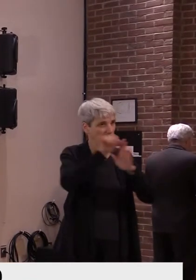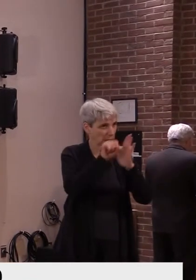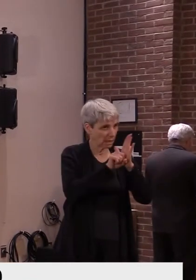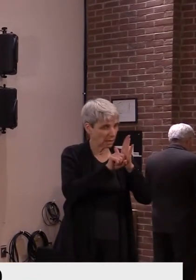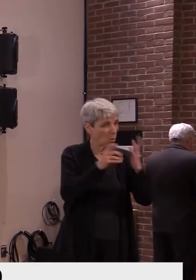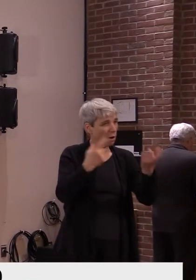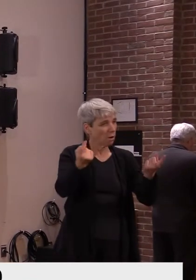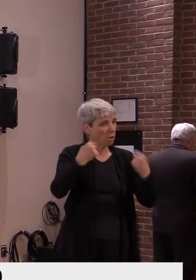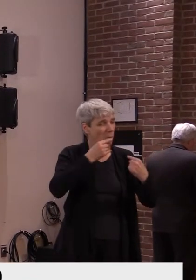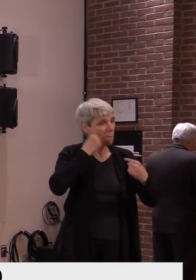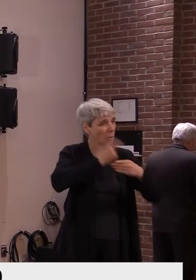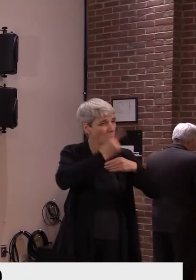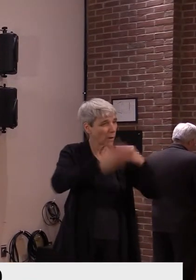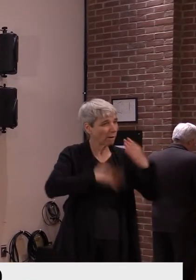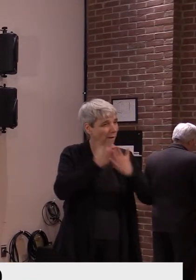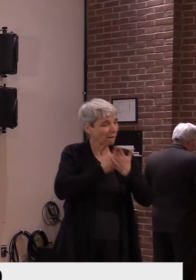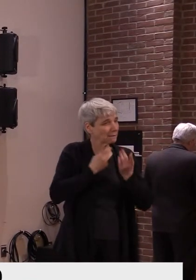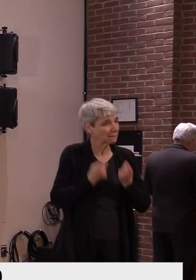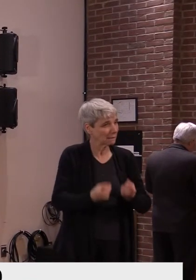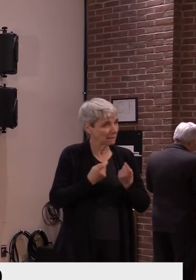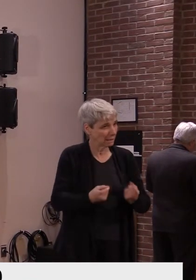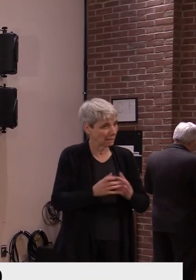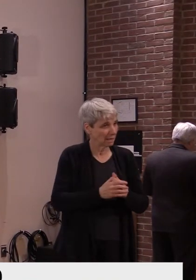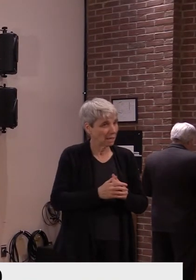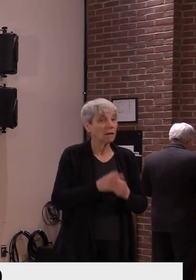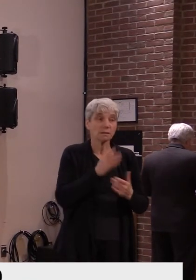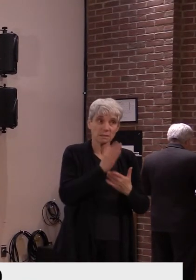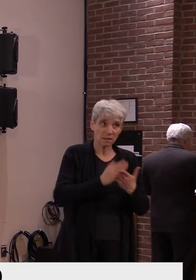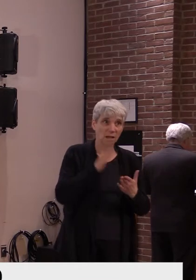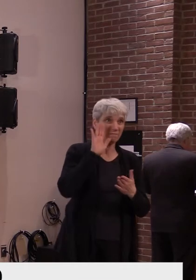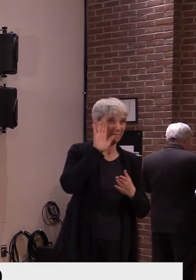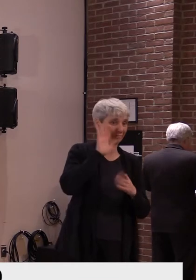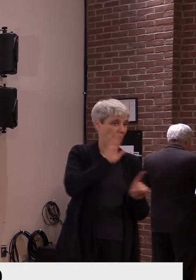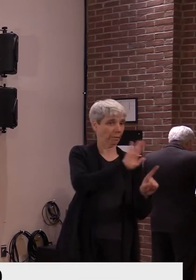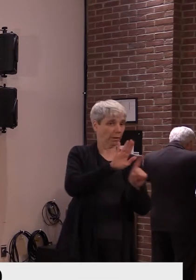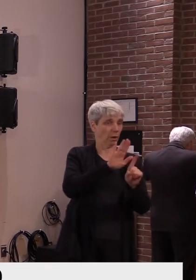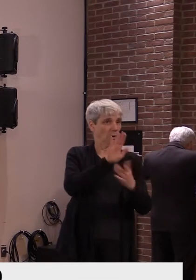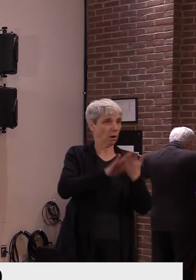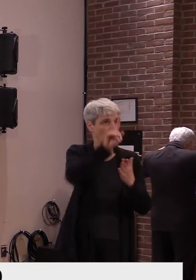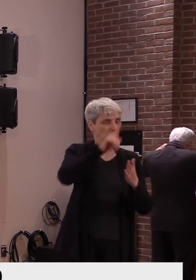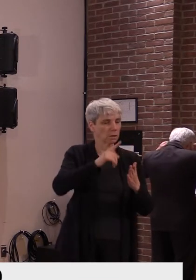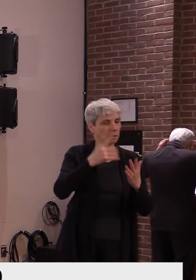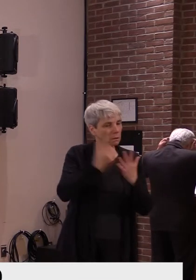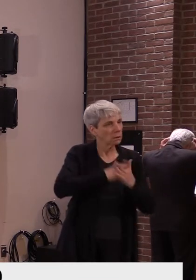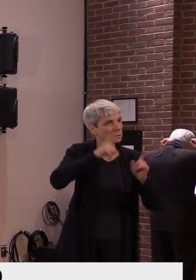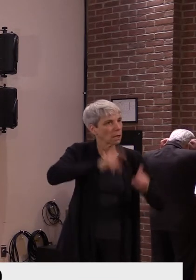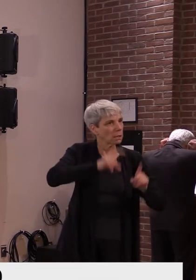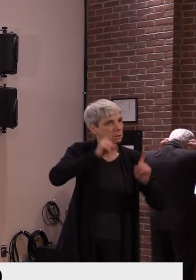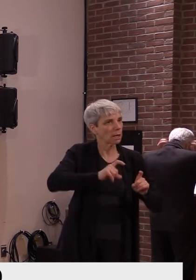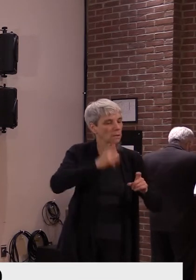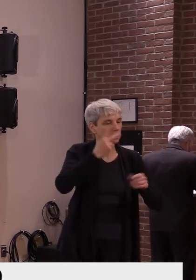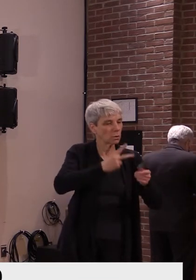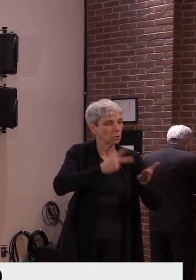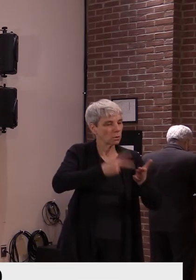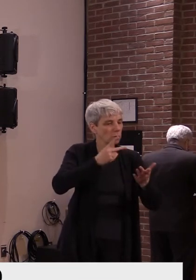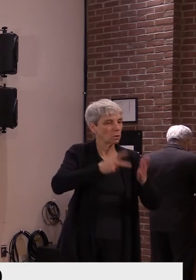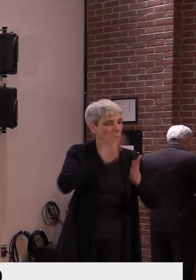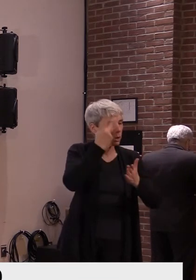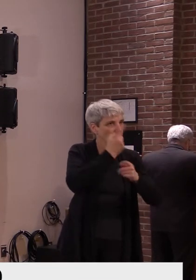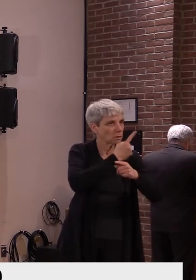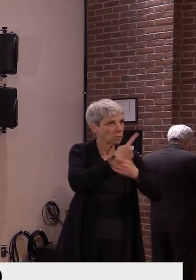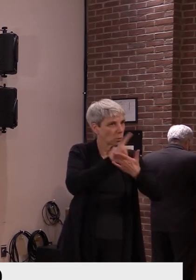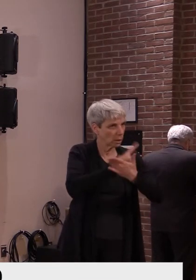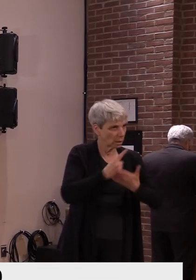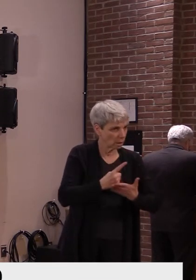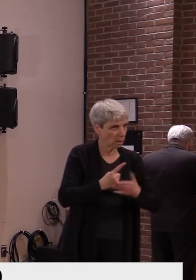Can kids who use the negative PCR tests that are 72 or fewer hours old use their college ski